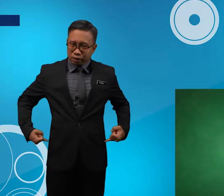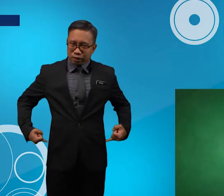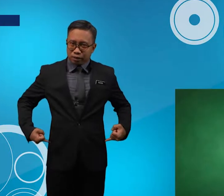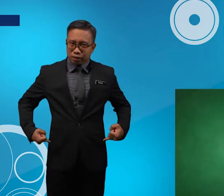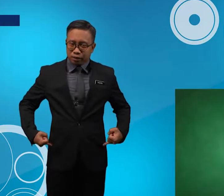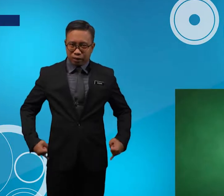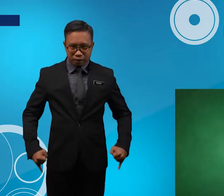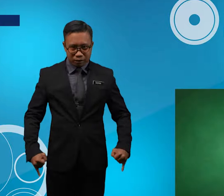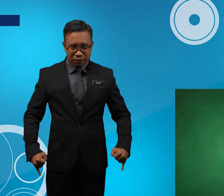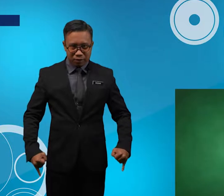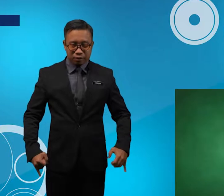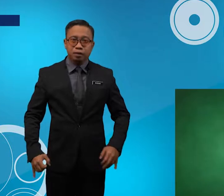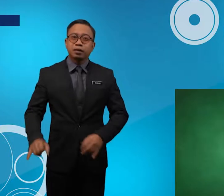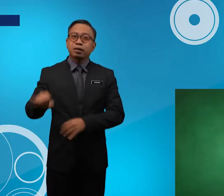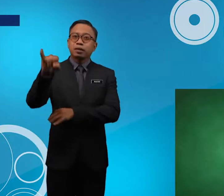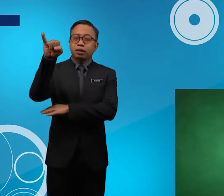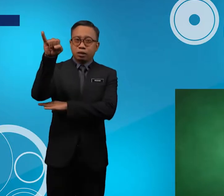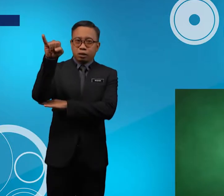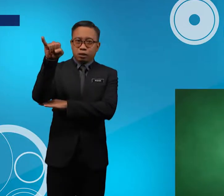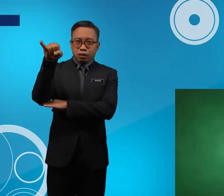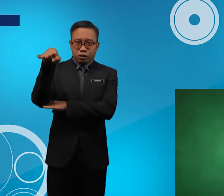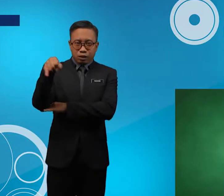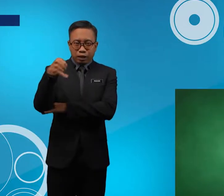JINES J